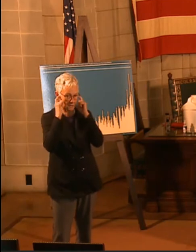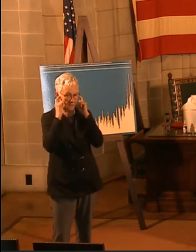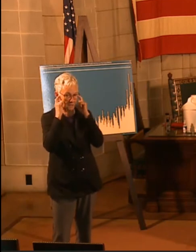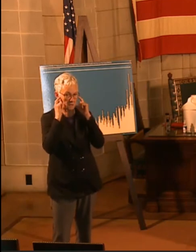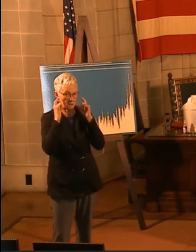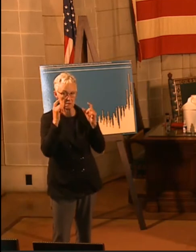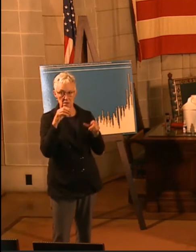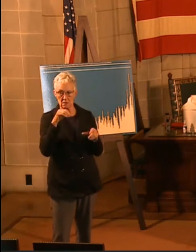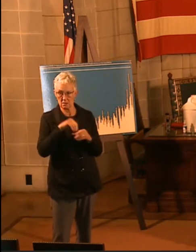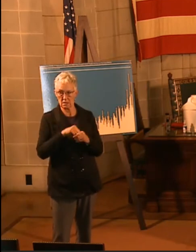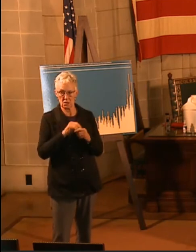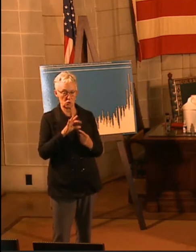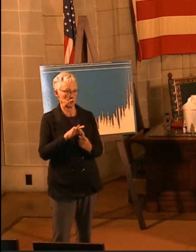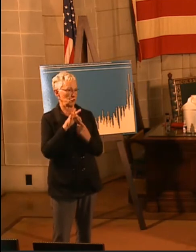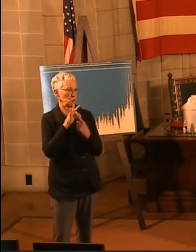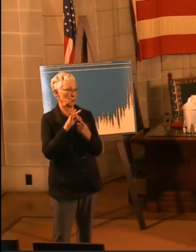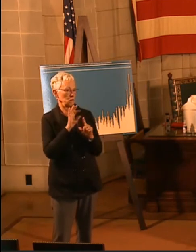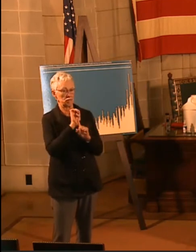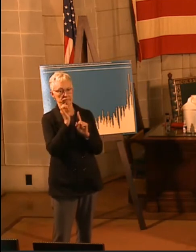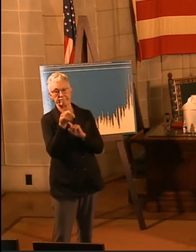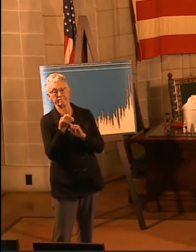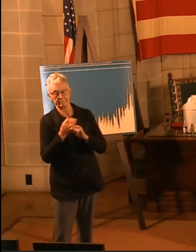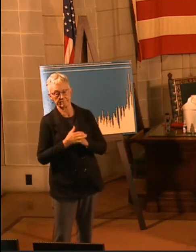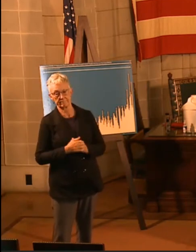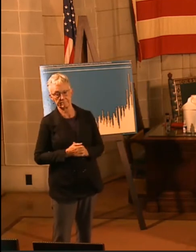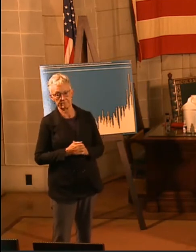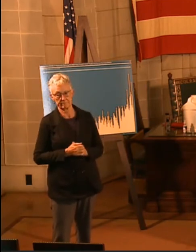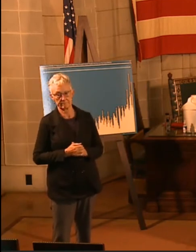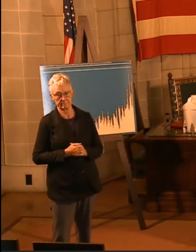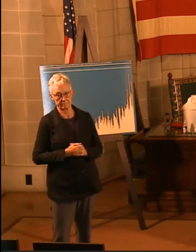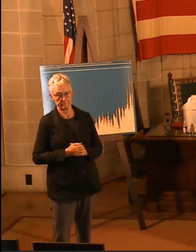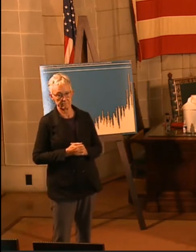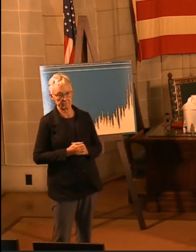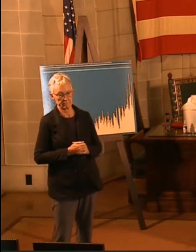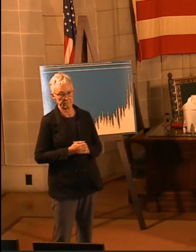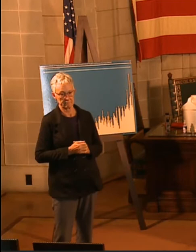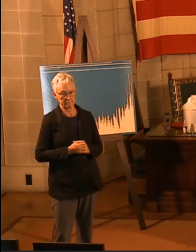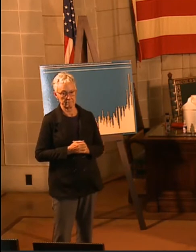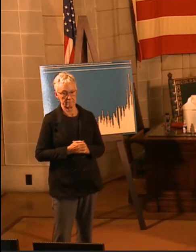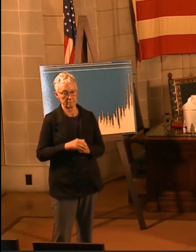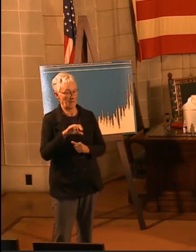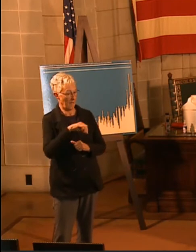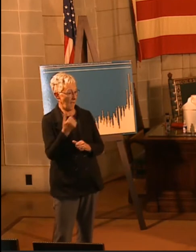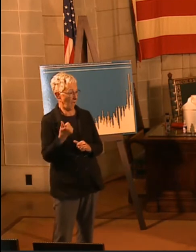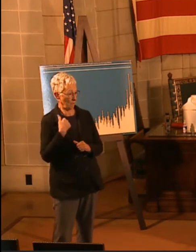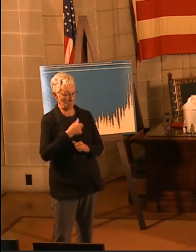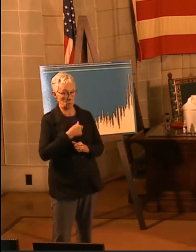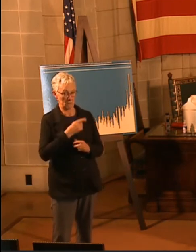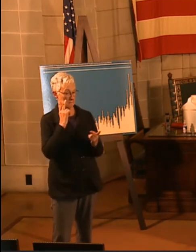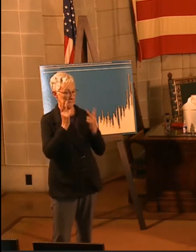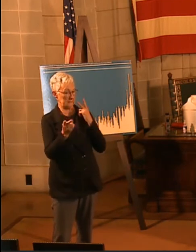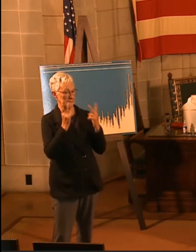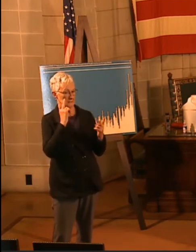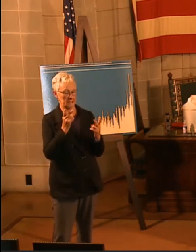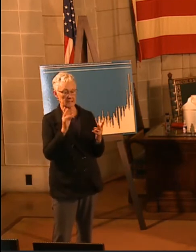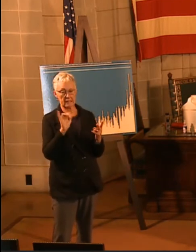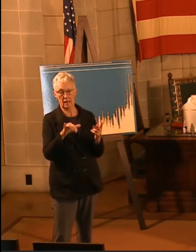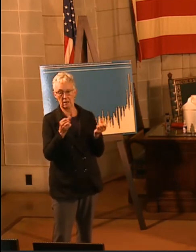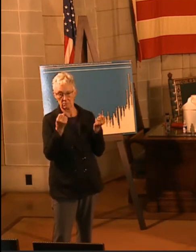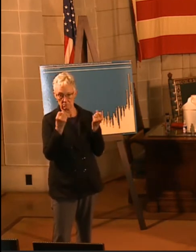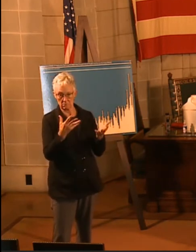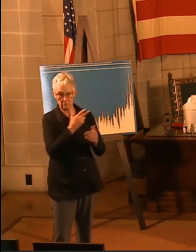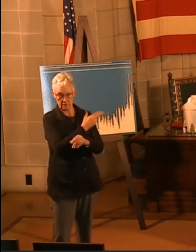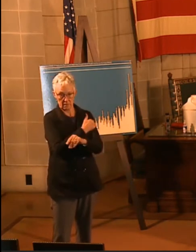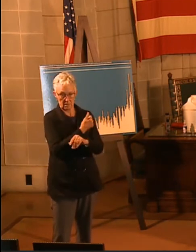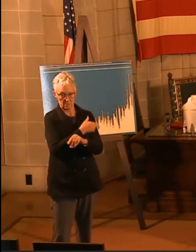certain institutions. The other thing we now know is the experience of many hospitals that, during the spring